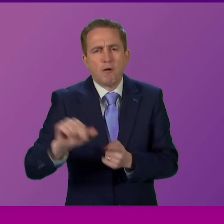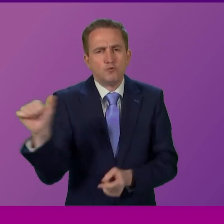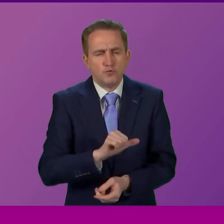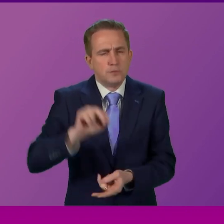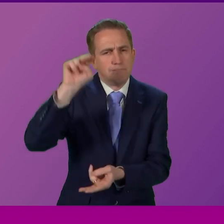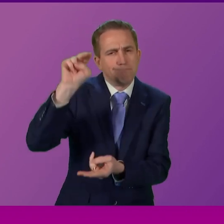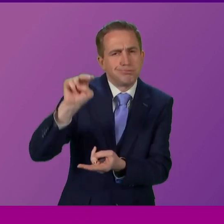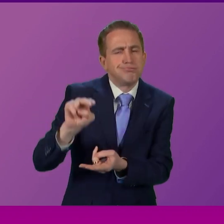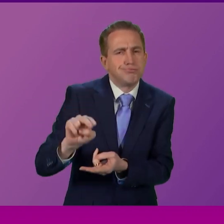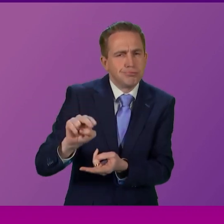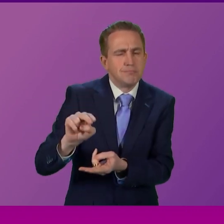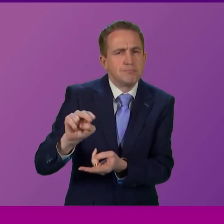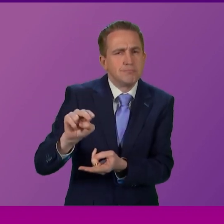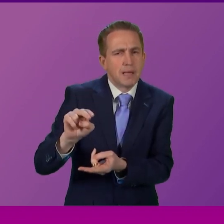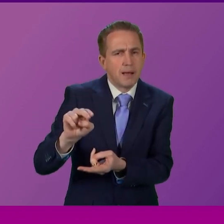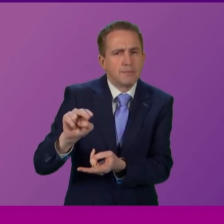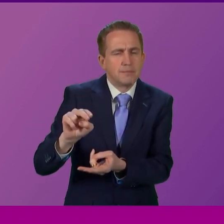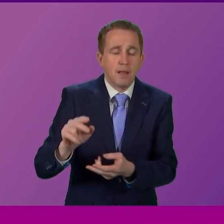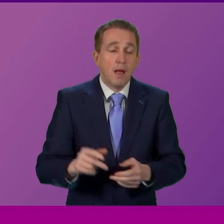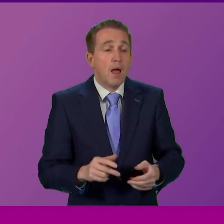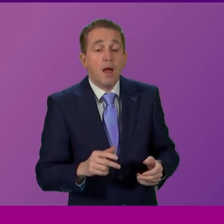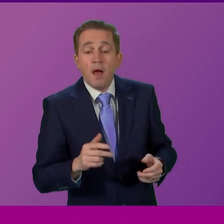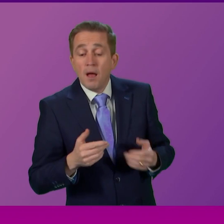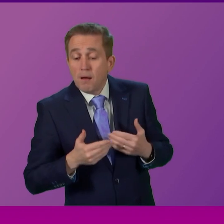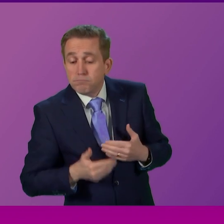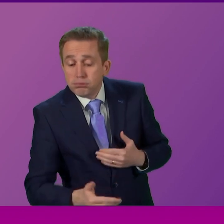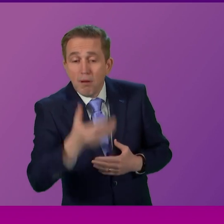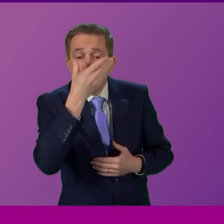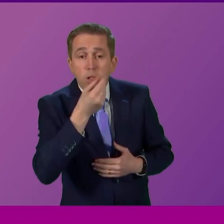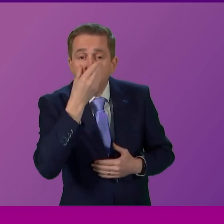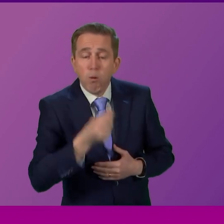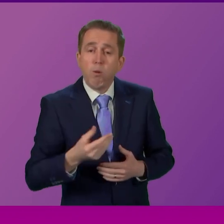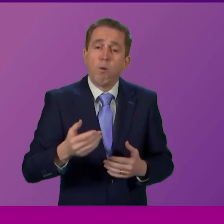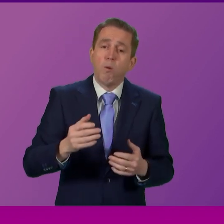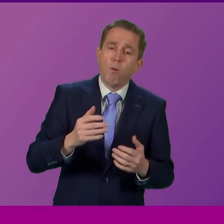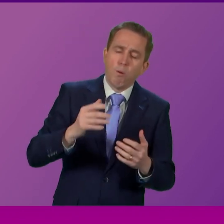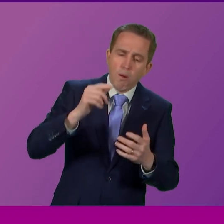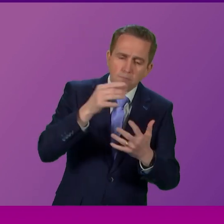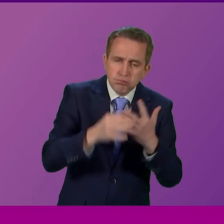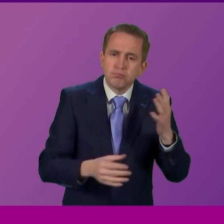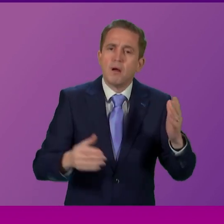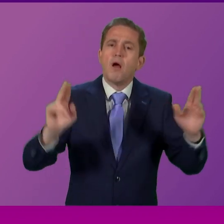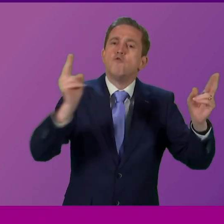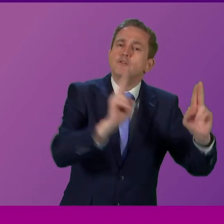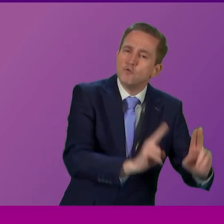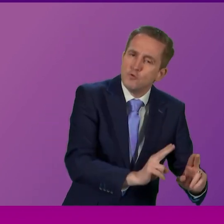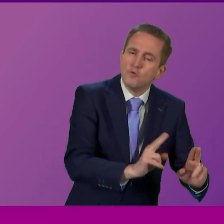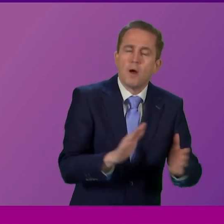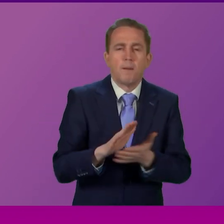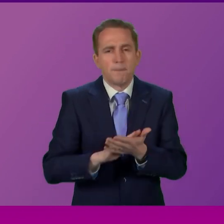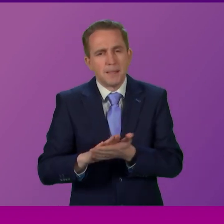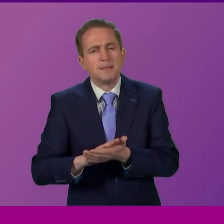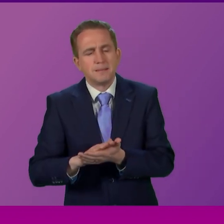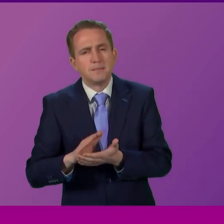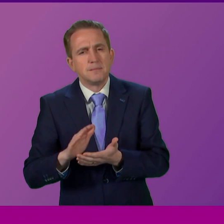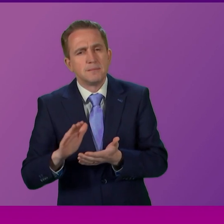as we begin to see the levels of flu and COVID abate and reduce then hopefully that will begin to see an improvement